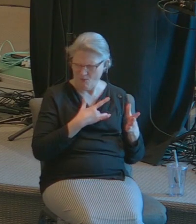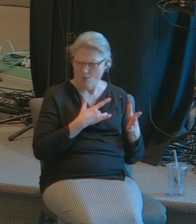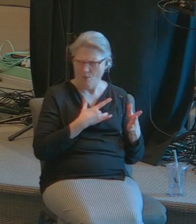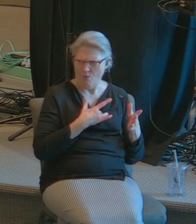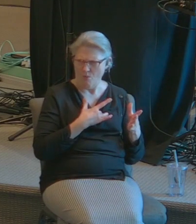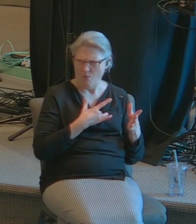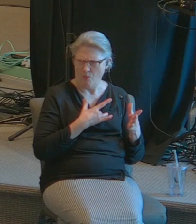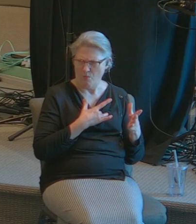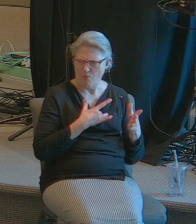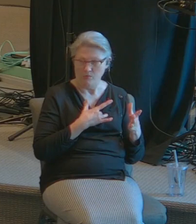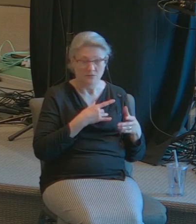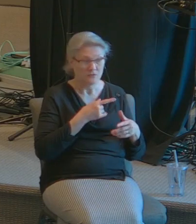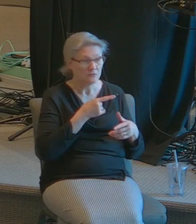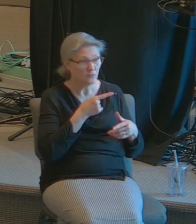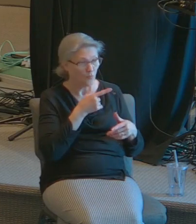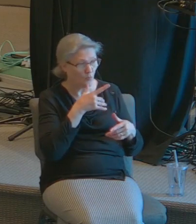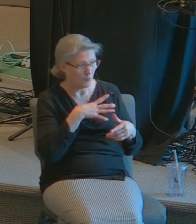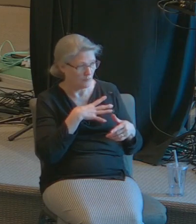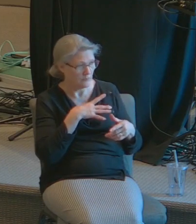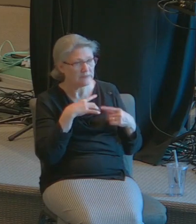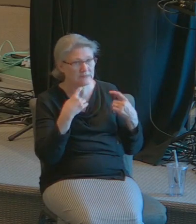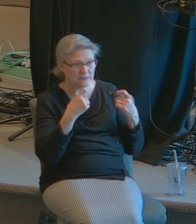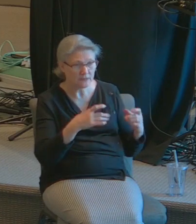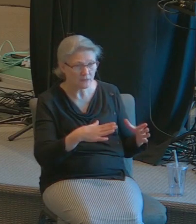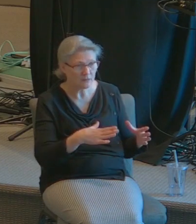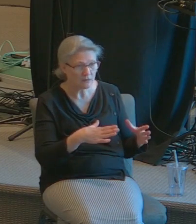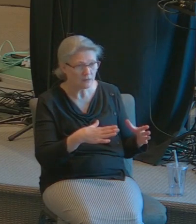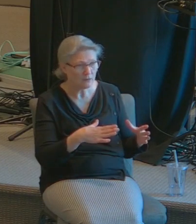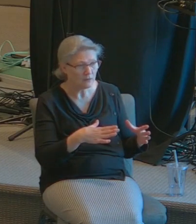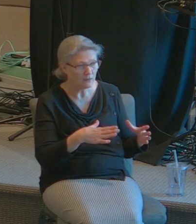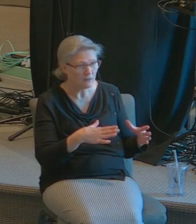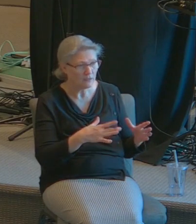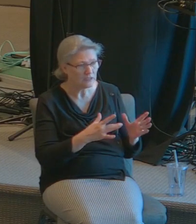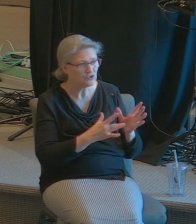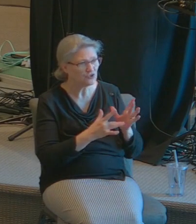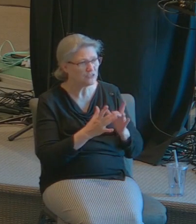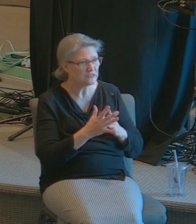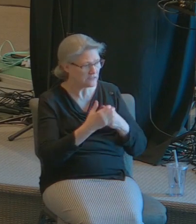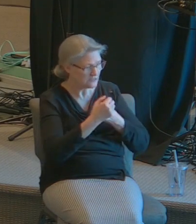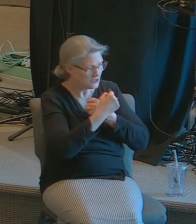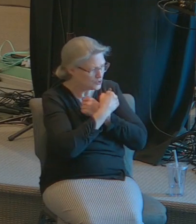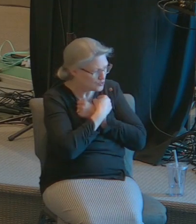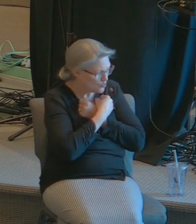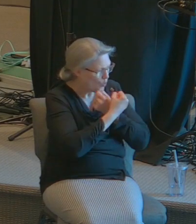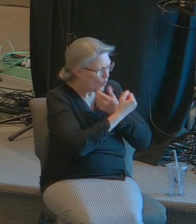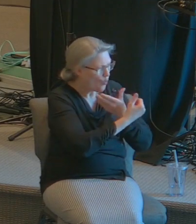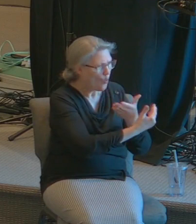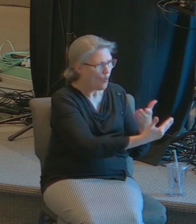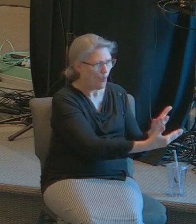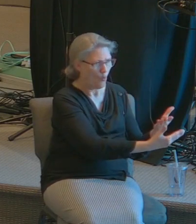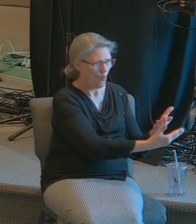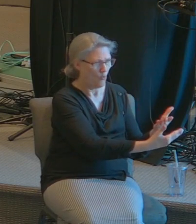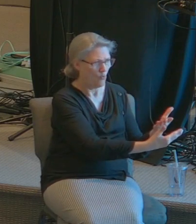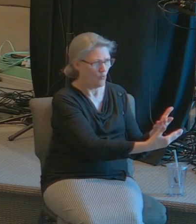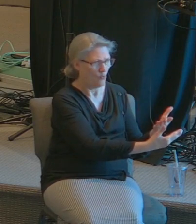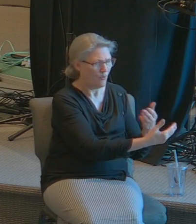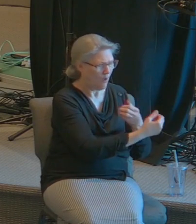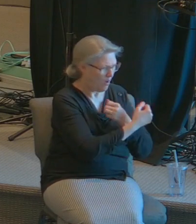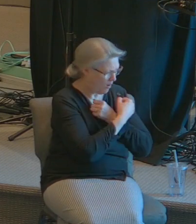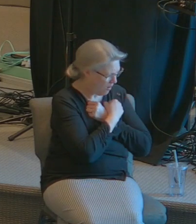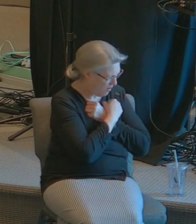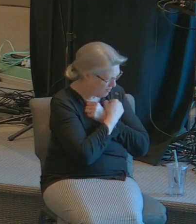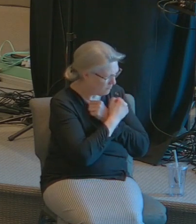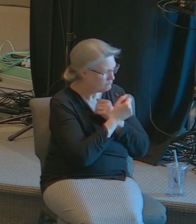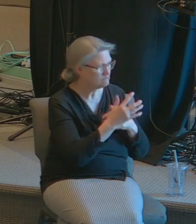she was a sinner and here Jesus is loving her he's